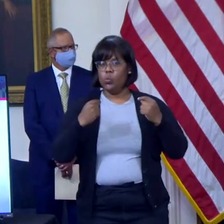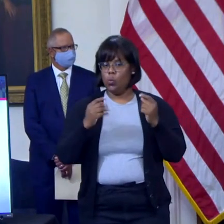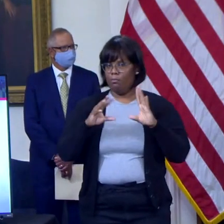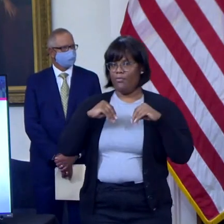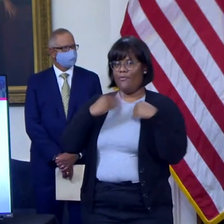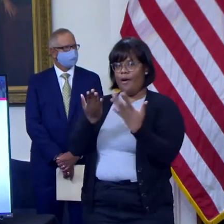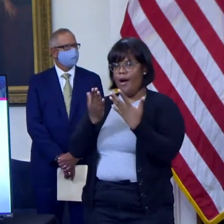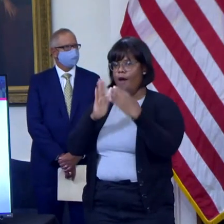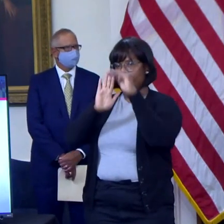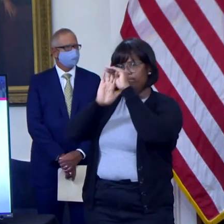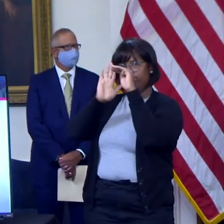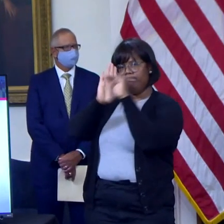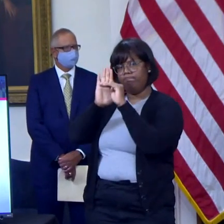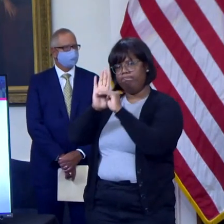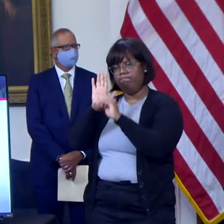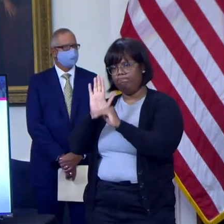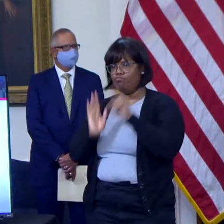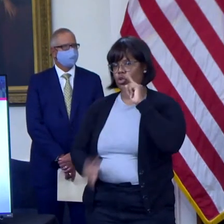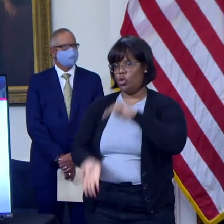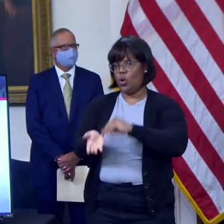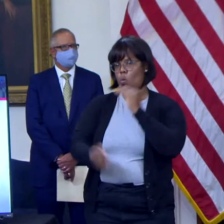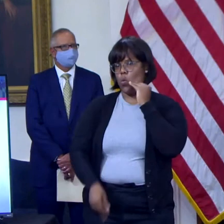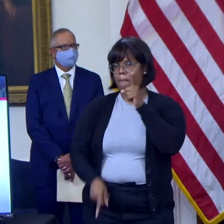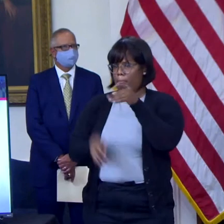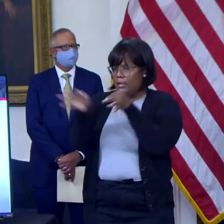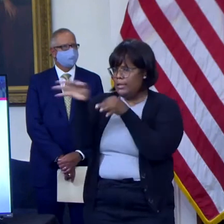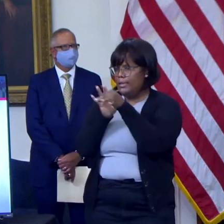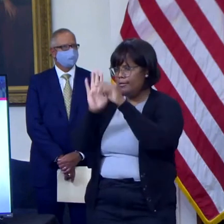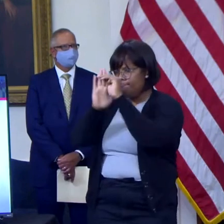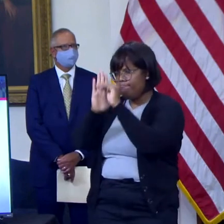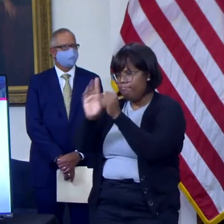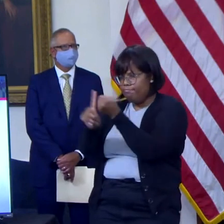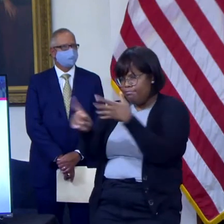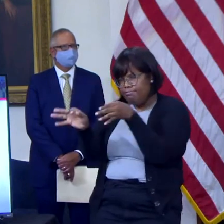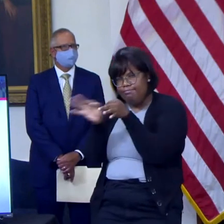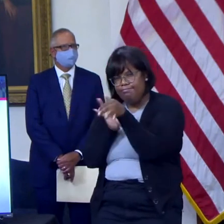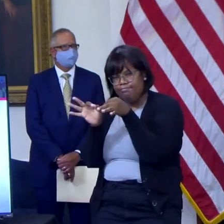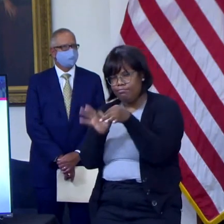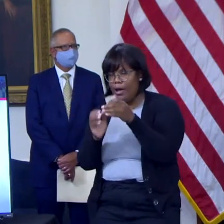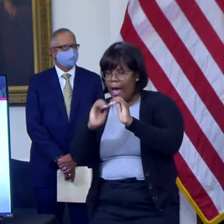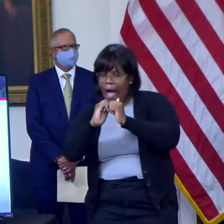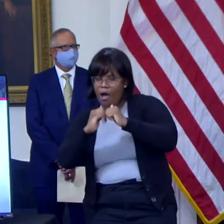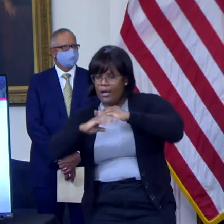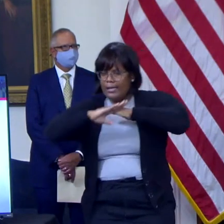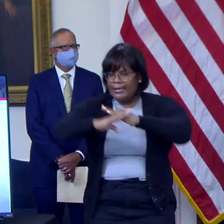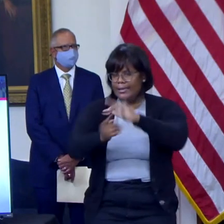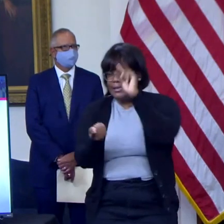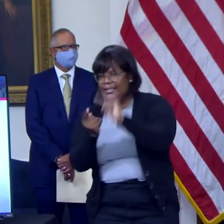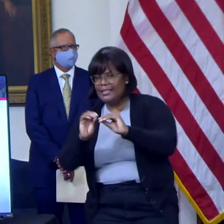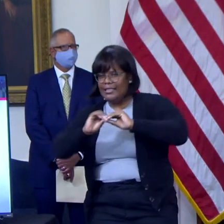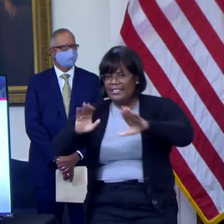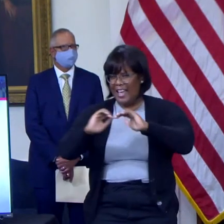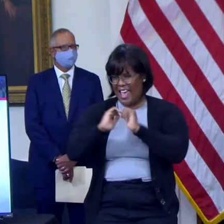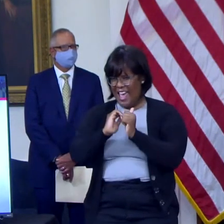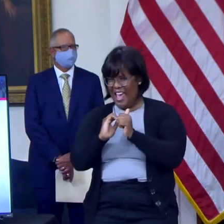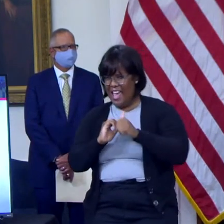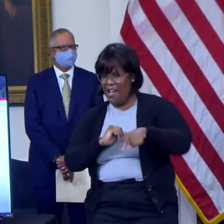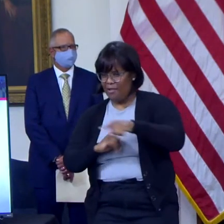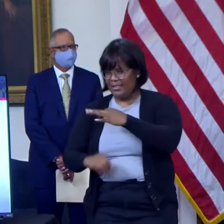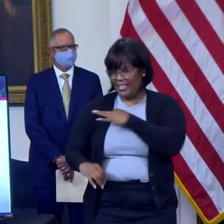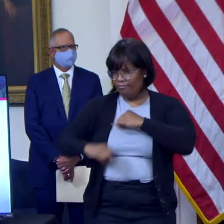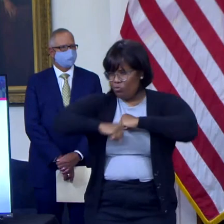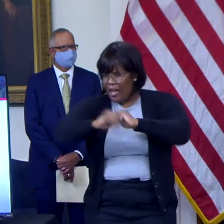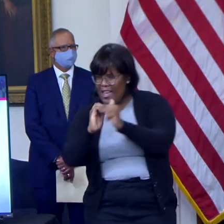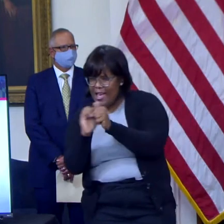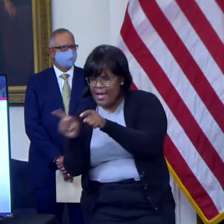regarding instituting strict infection control protocols and limiting staff travel. We further bolstered